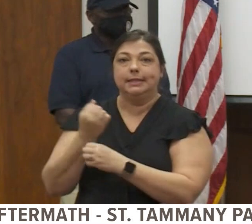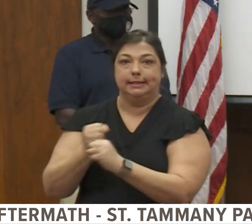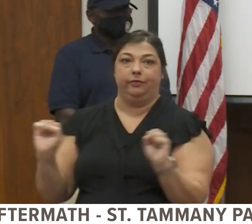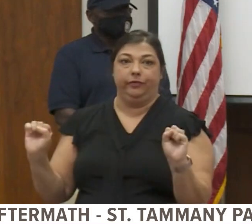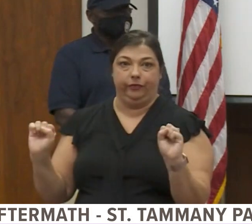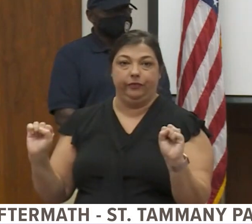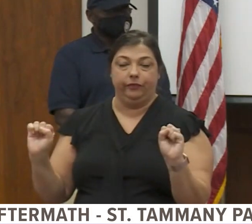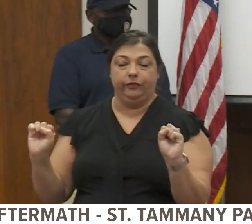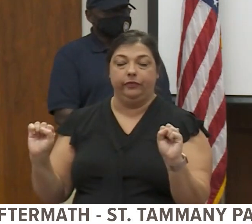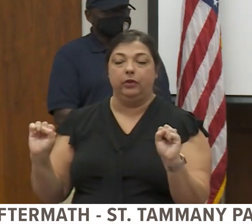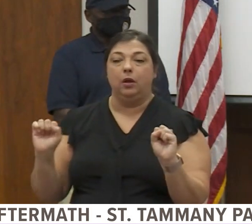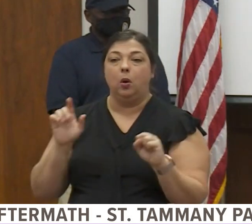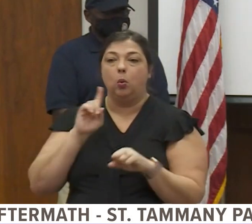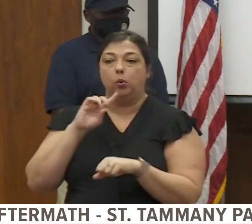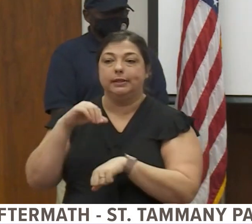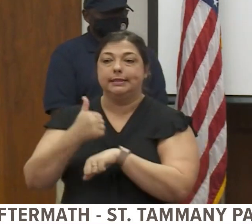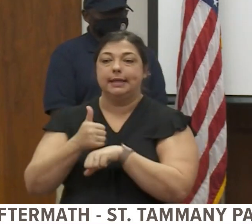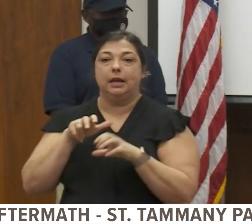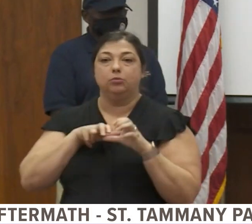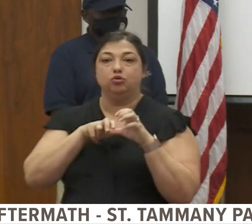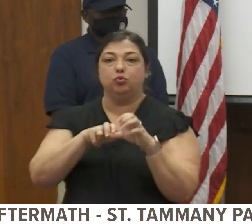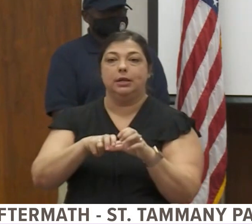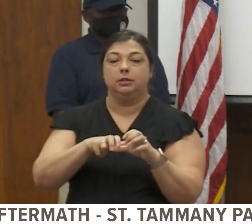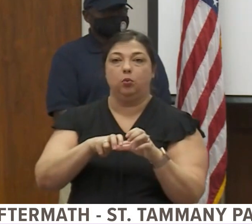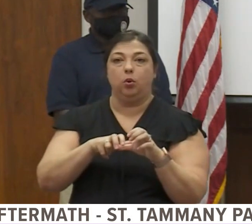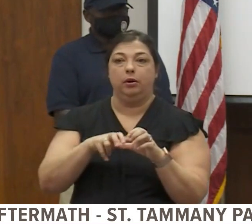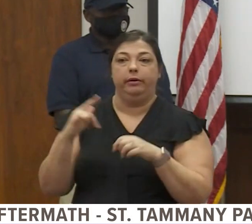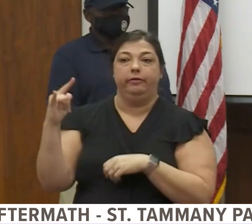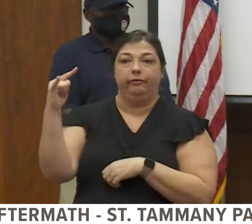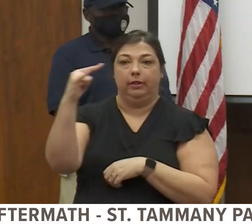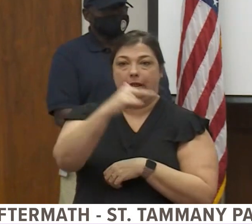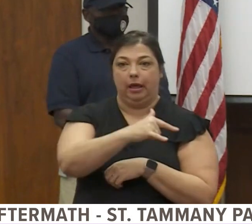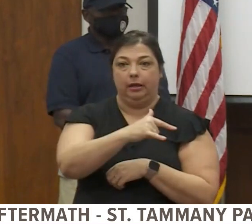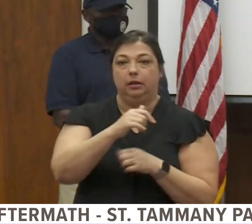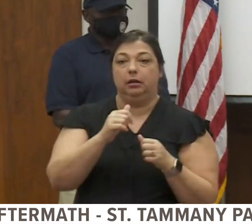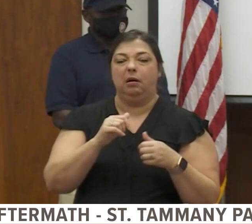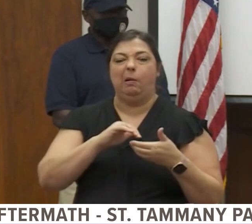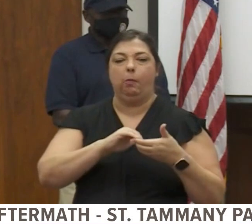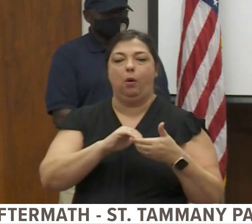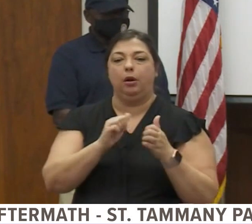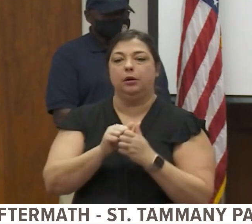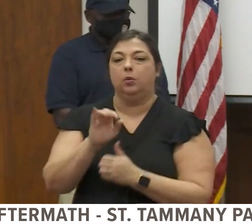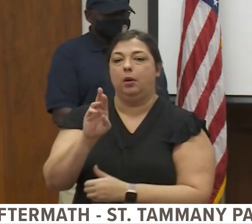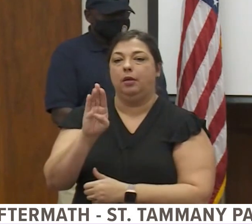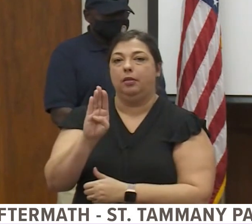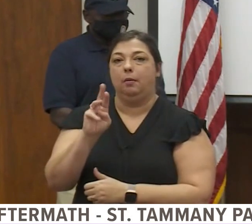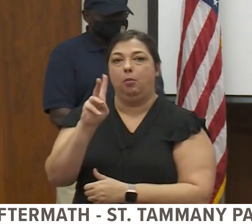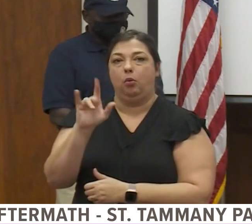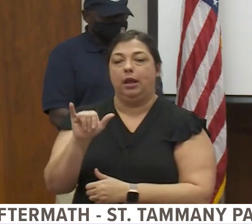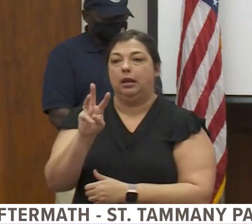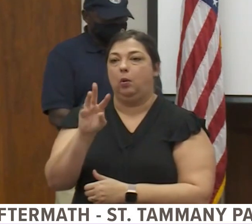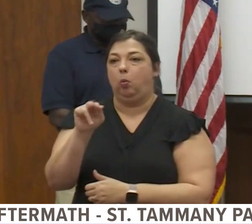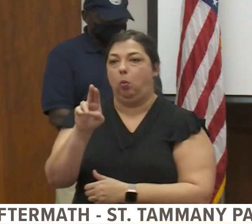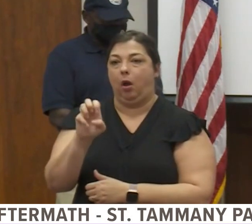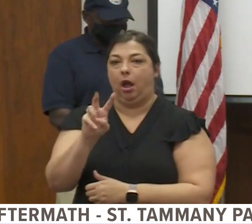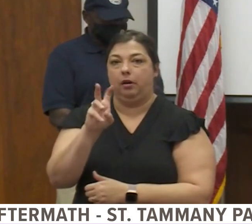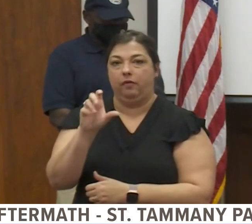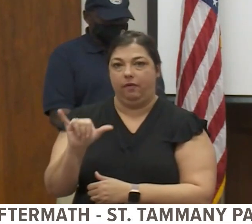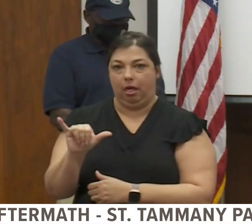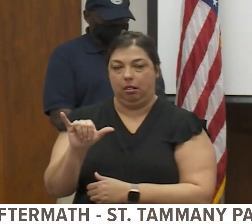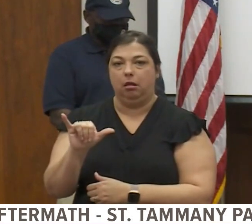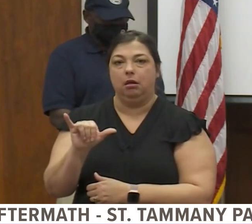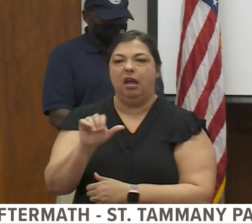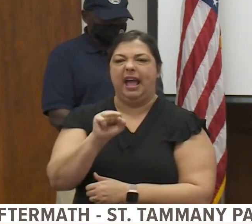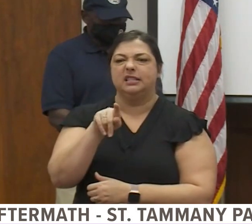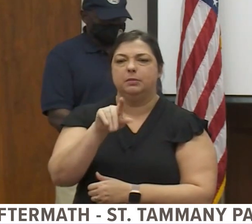We are arranging a transport flight with our partners at Brandywine Valley SPCA and Wings of Rescue